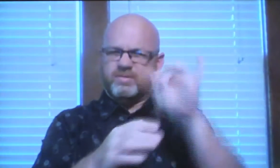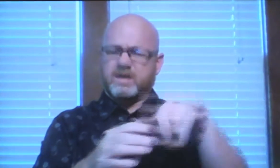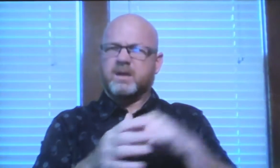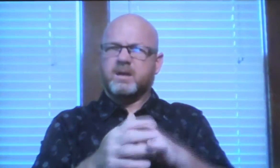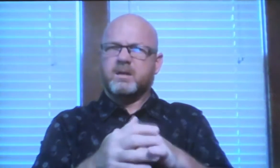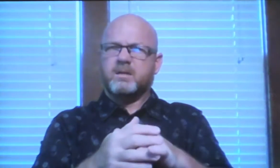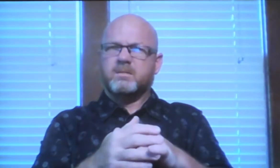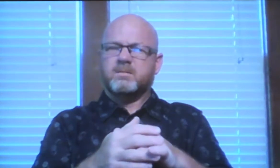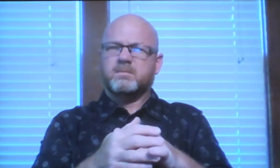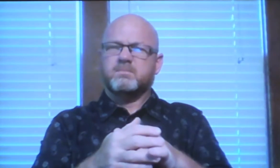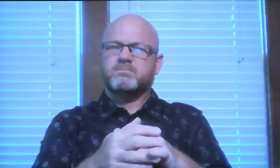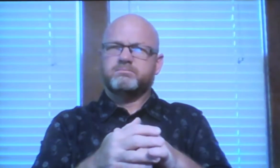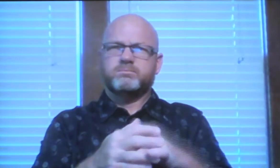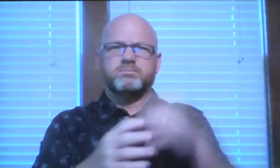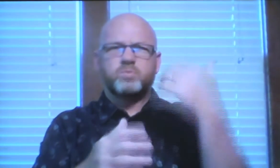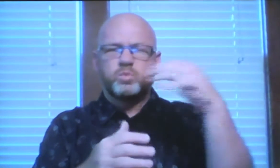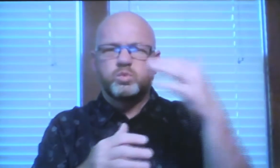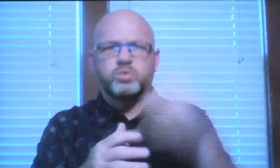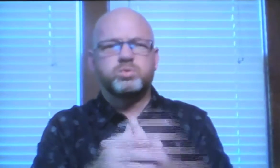what we think, when we think about something.